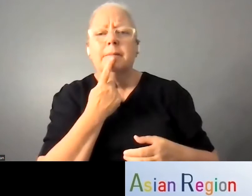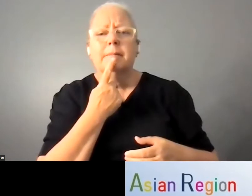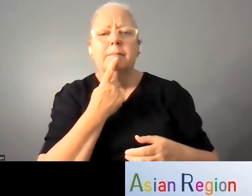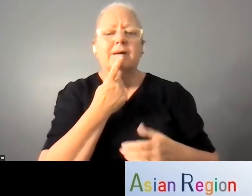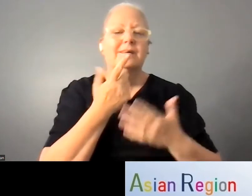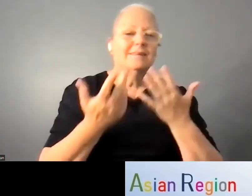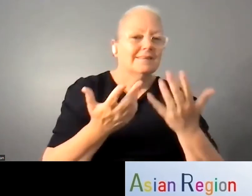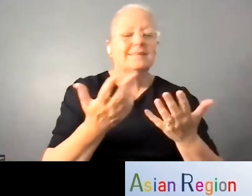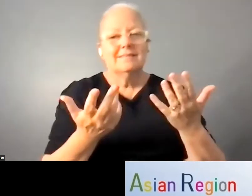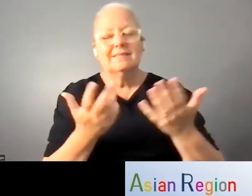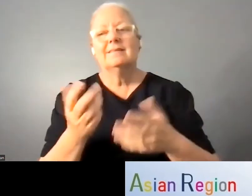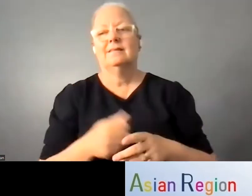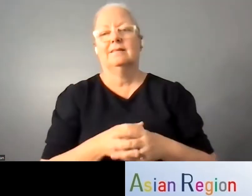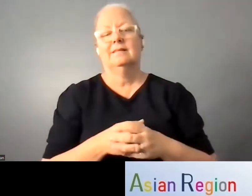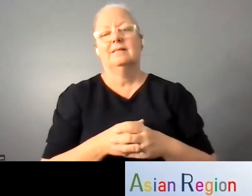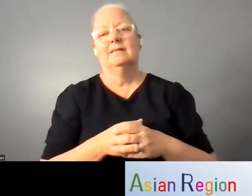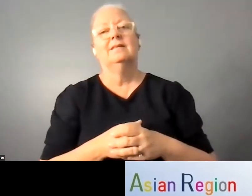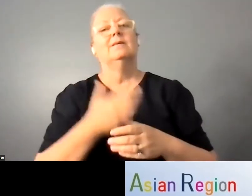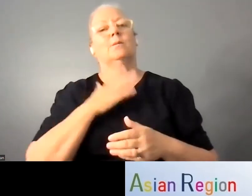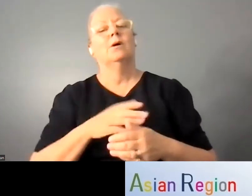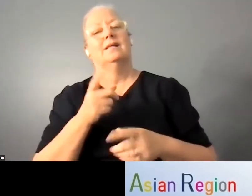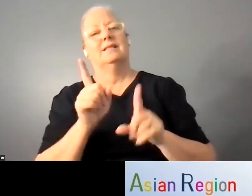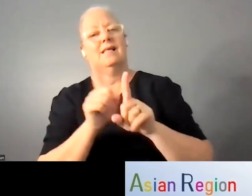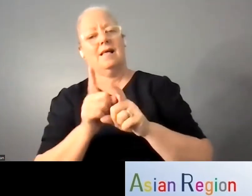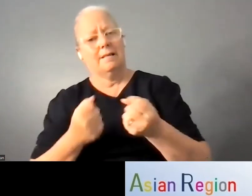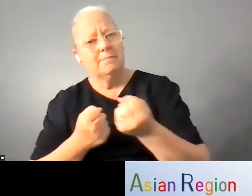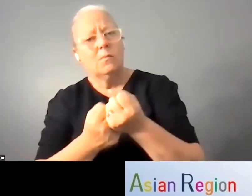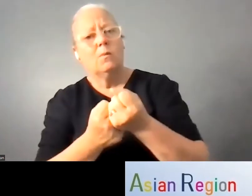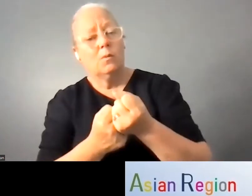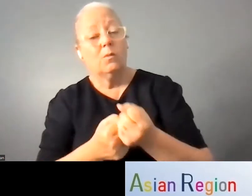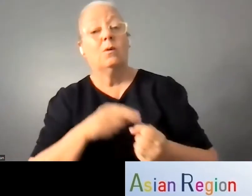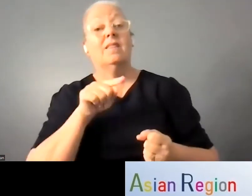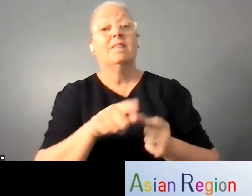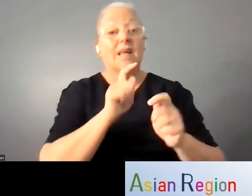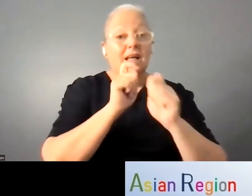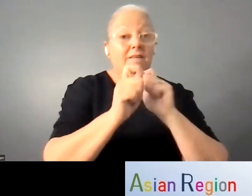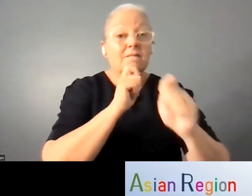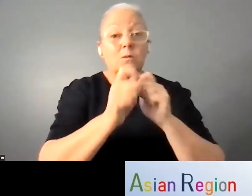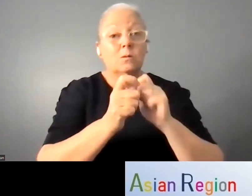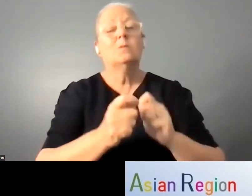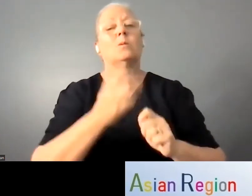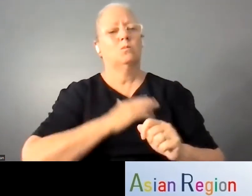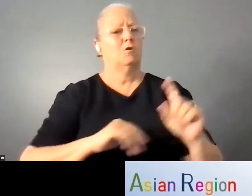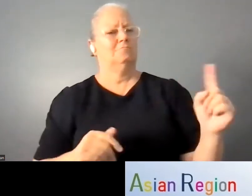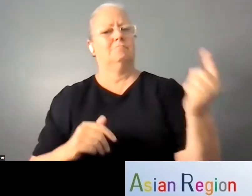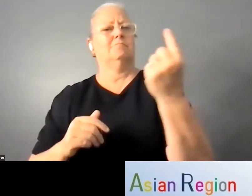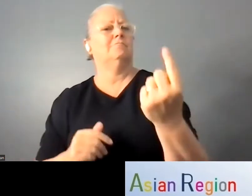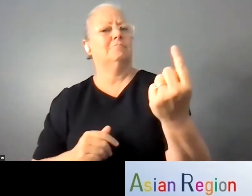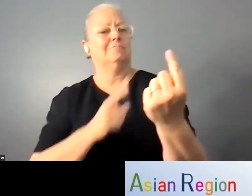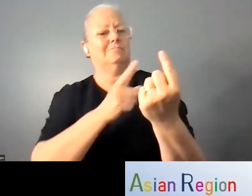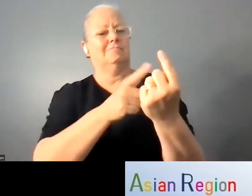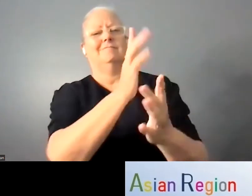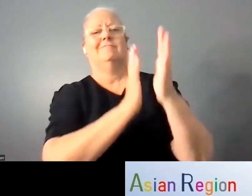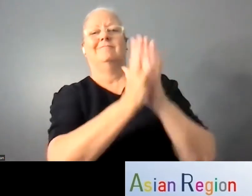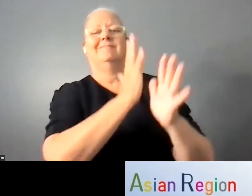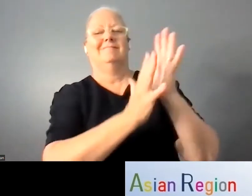company allow interpreter during the interview? And if this interview is being held